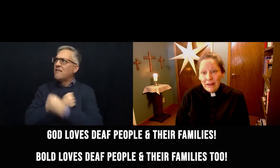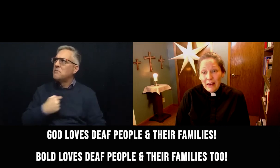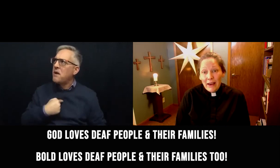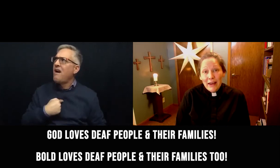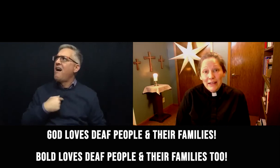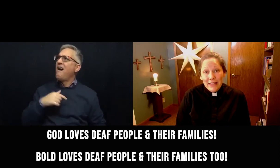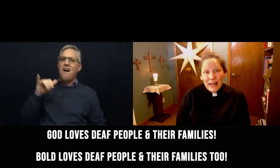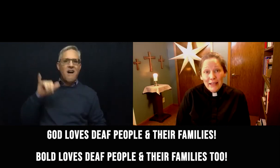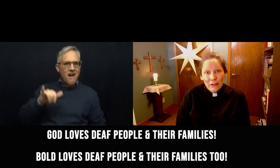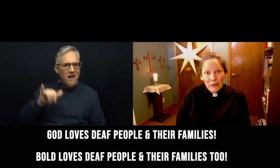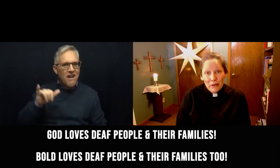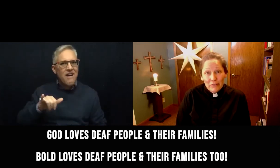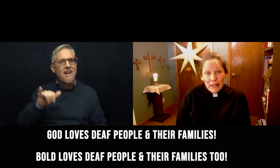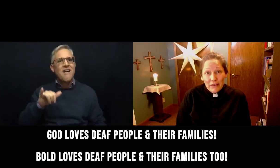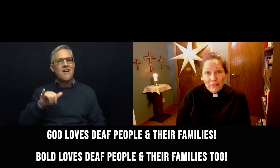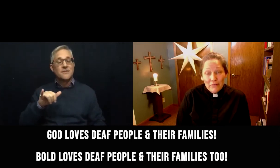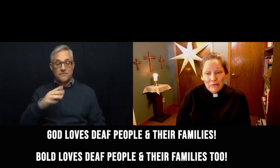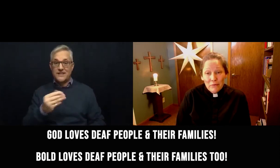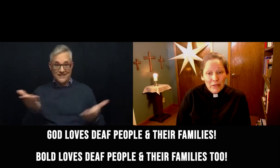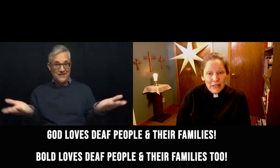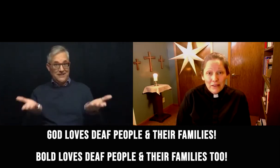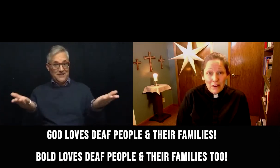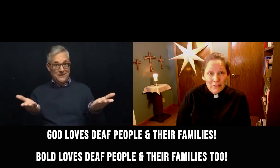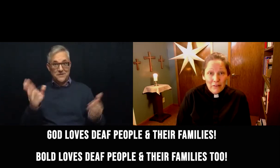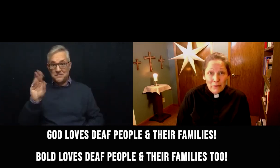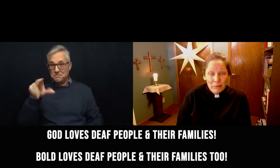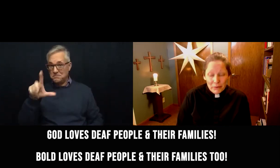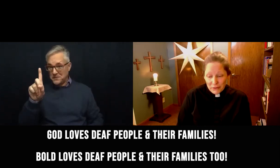And that here at Bread of Light, we love deaf people too.